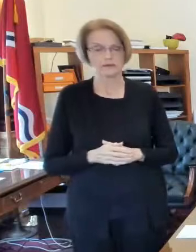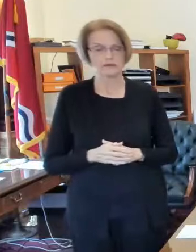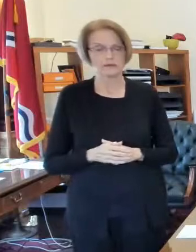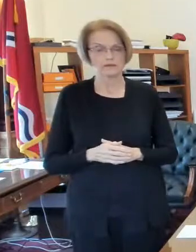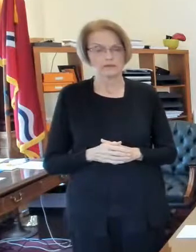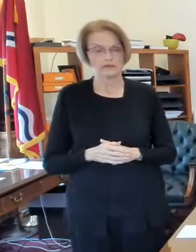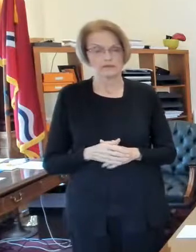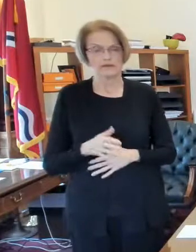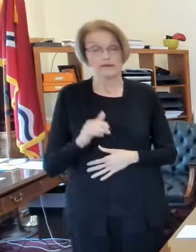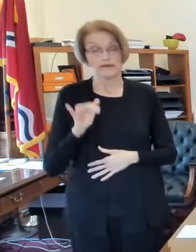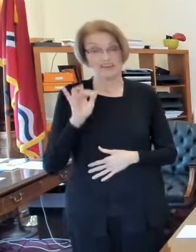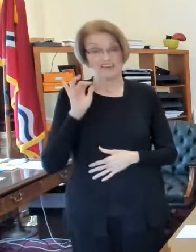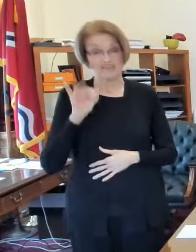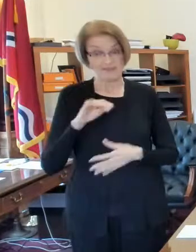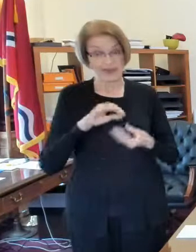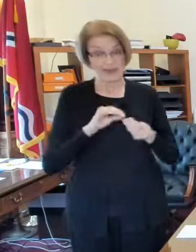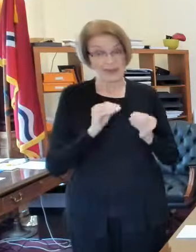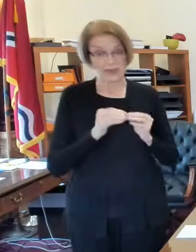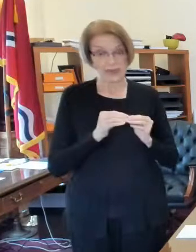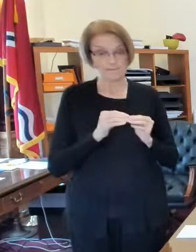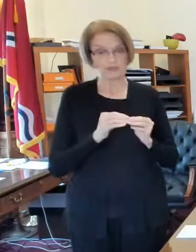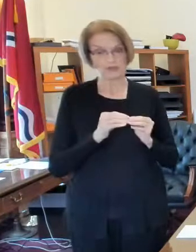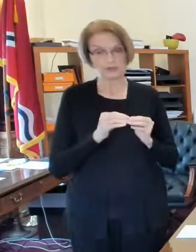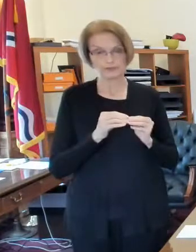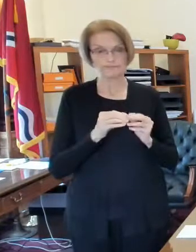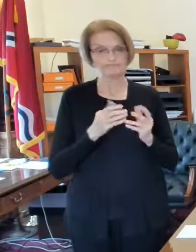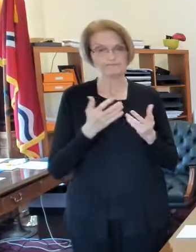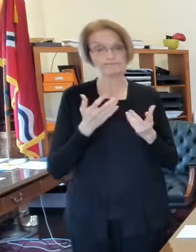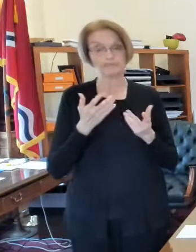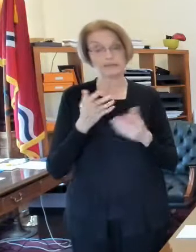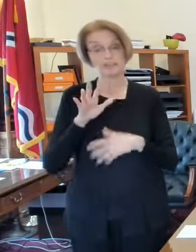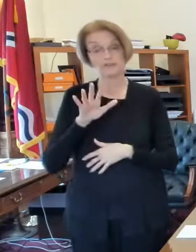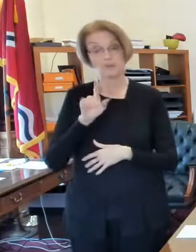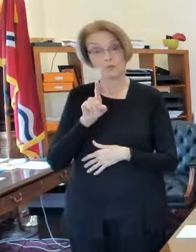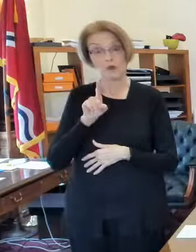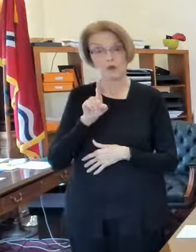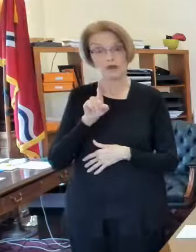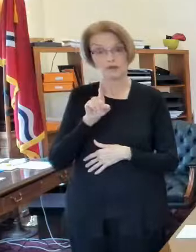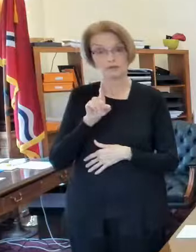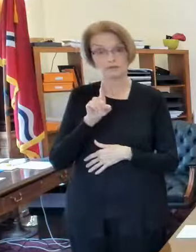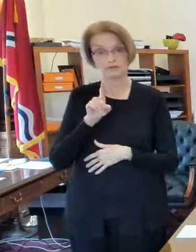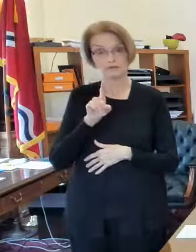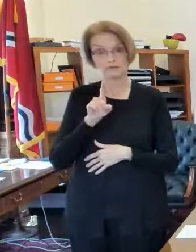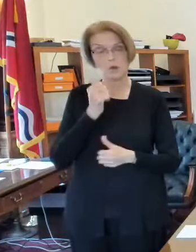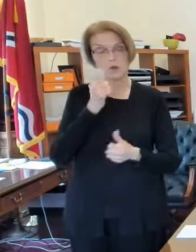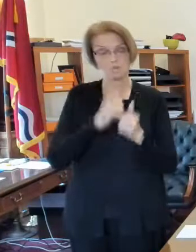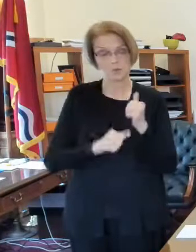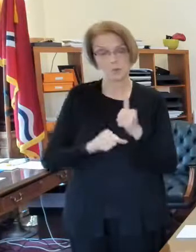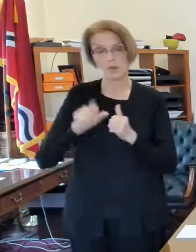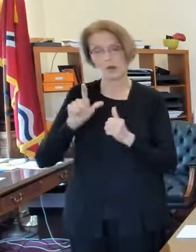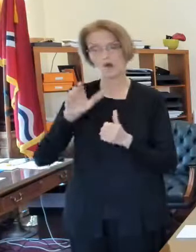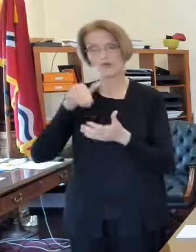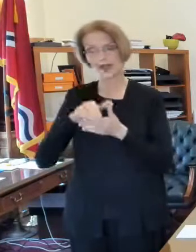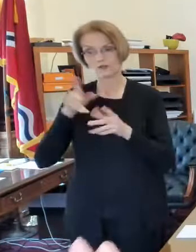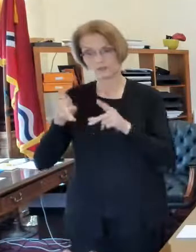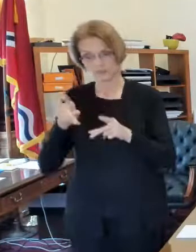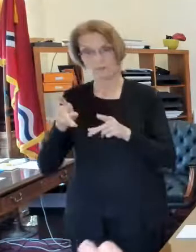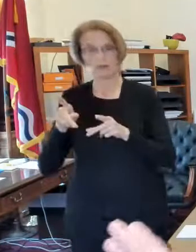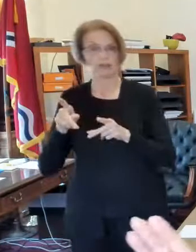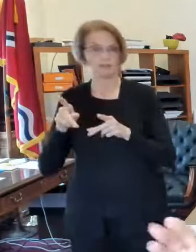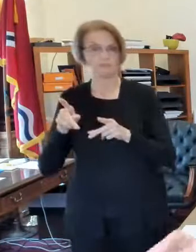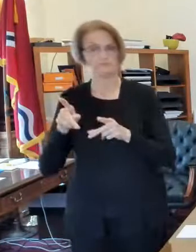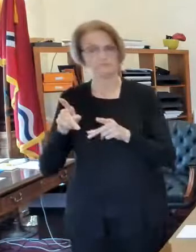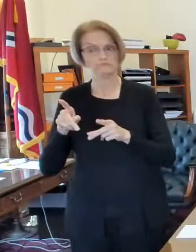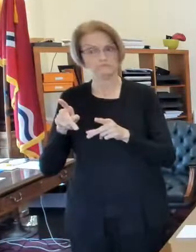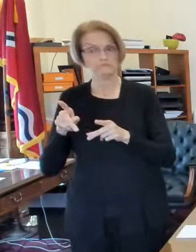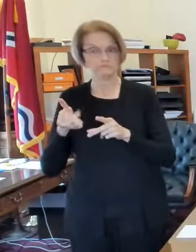equates to is 51 cases per 100,000 people so